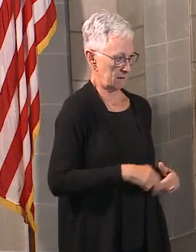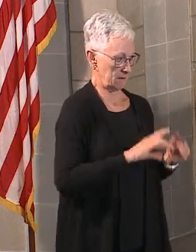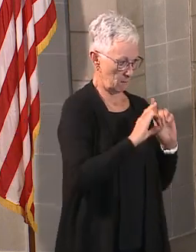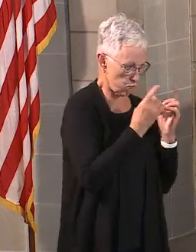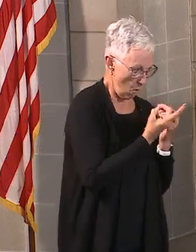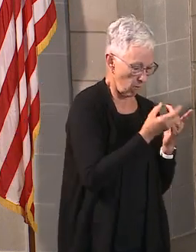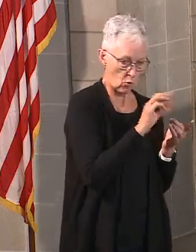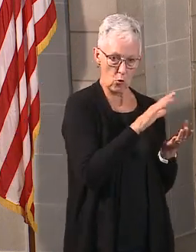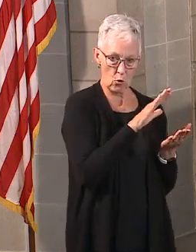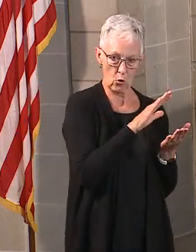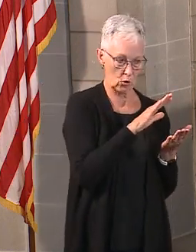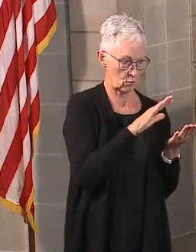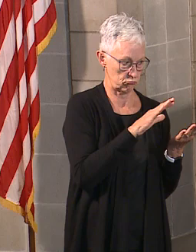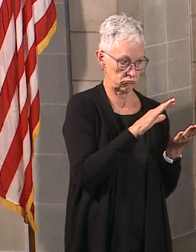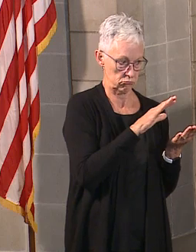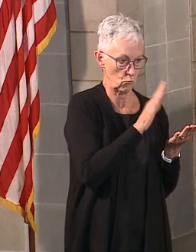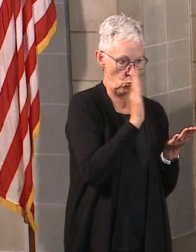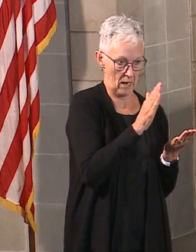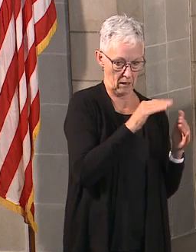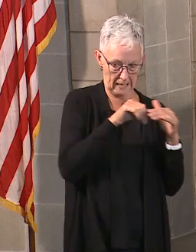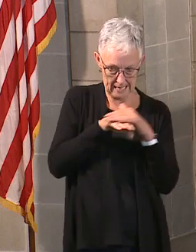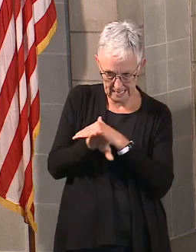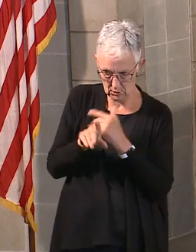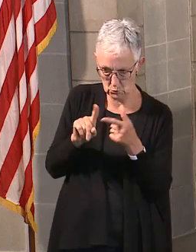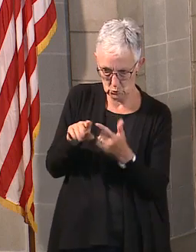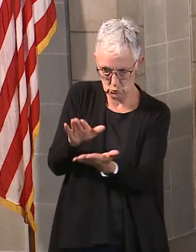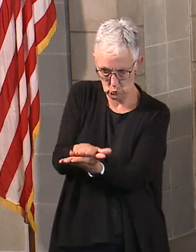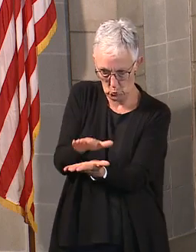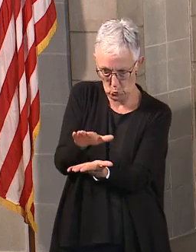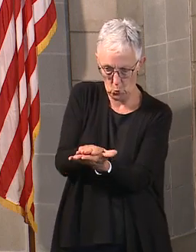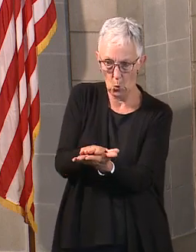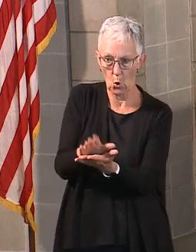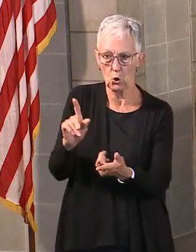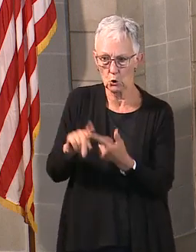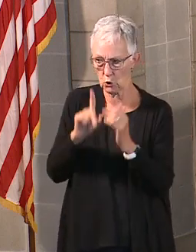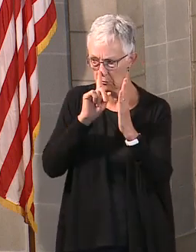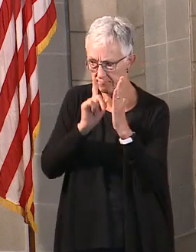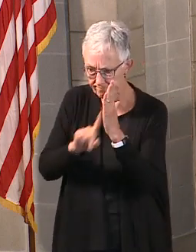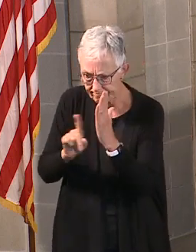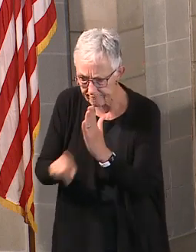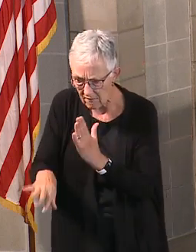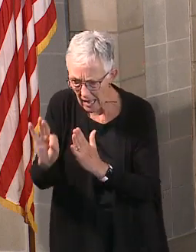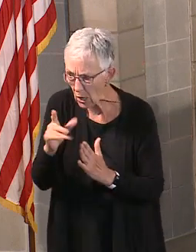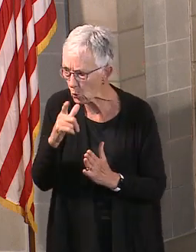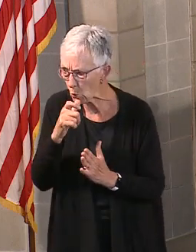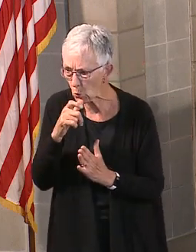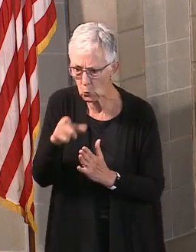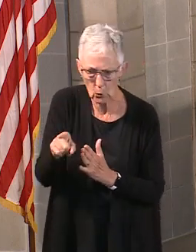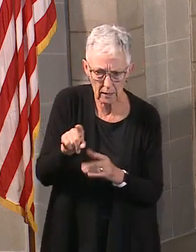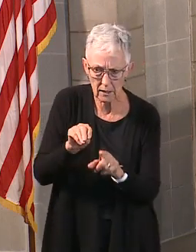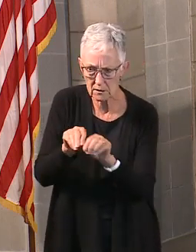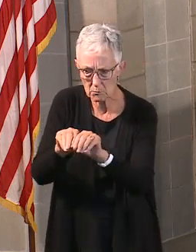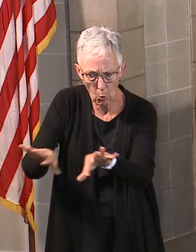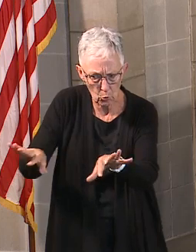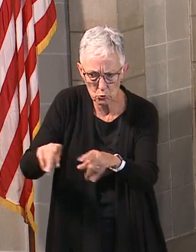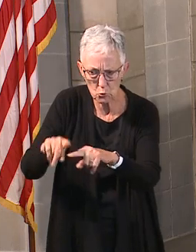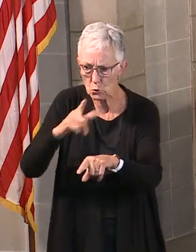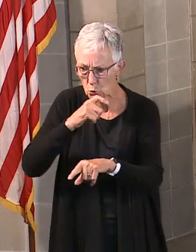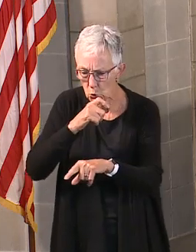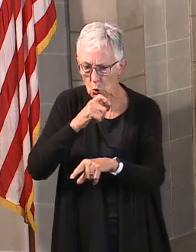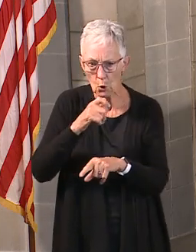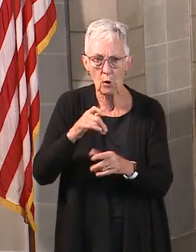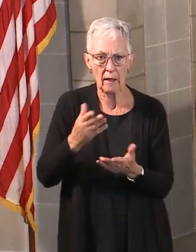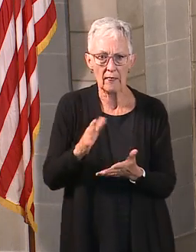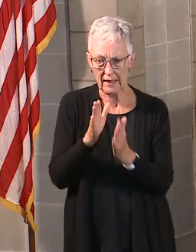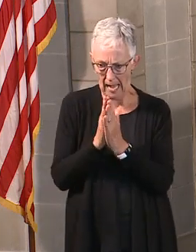The goal is actually to return to school as quickly as possible. So if there's a disruption, they're going to understand the likely contact with